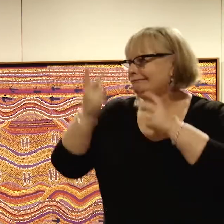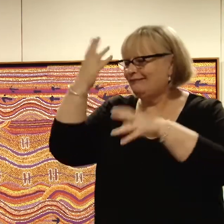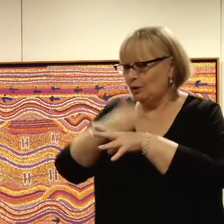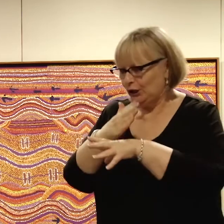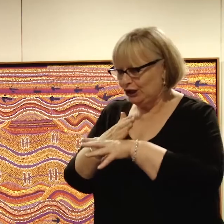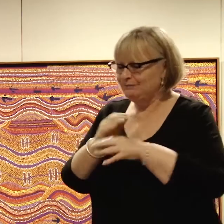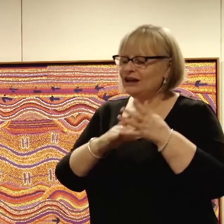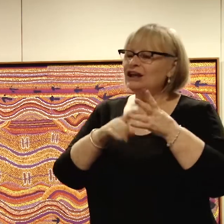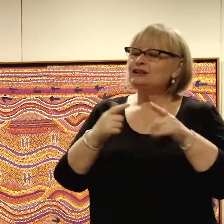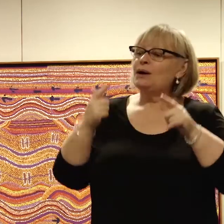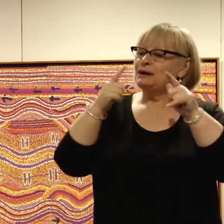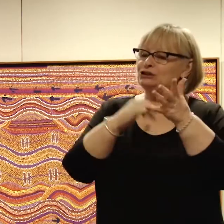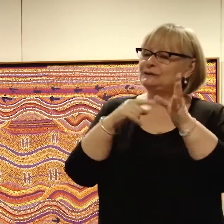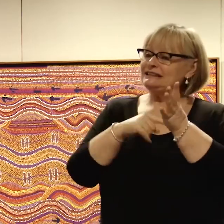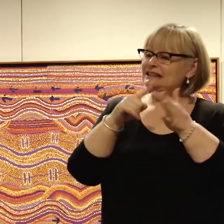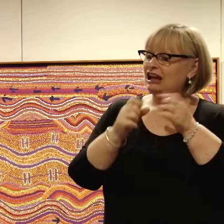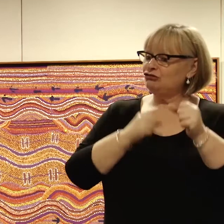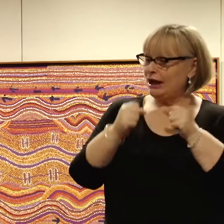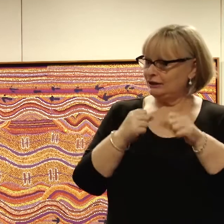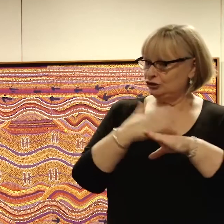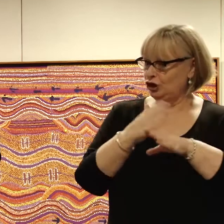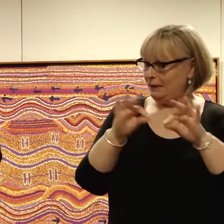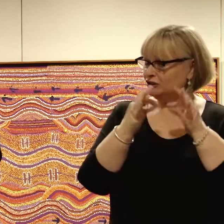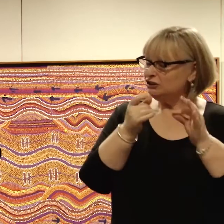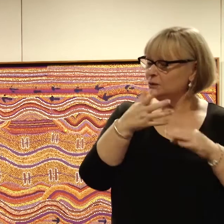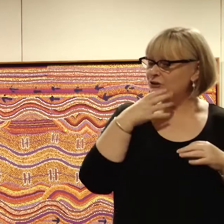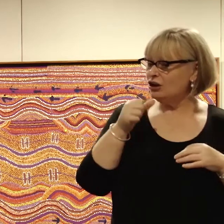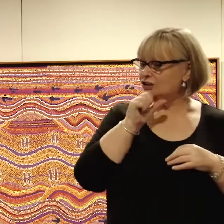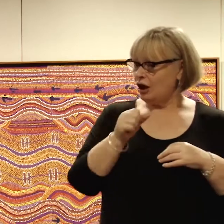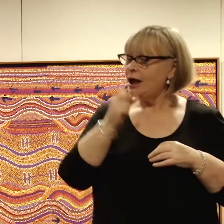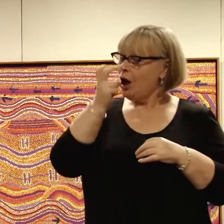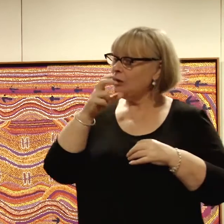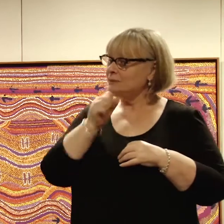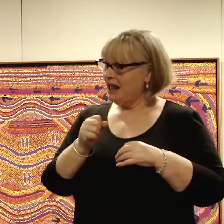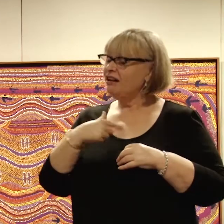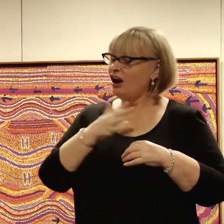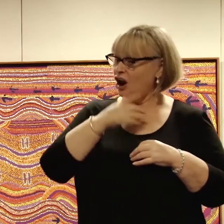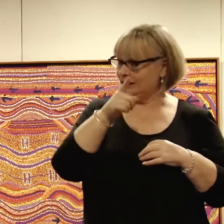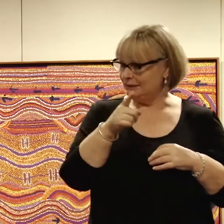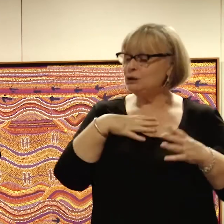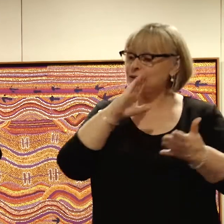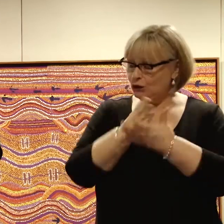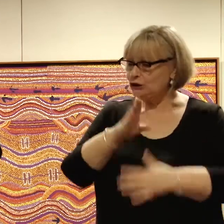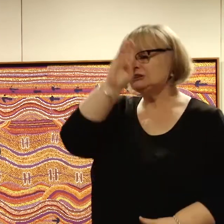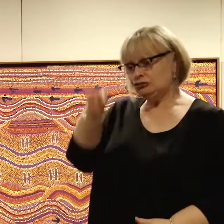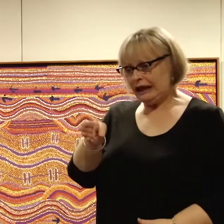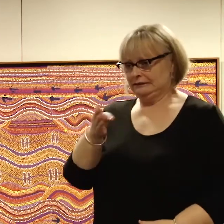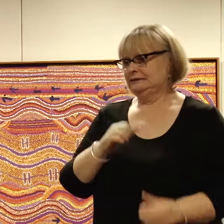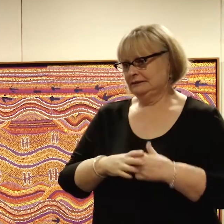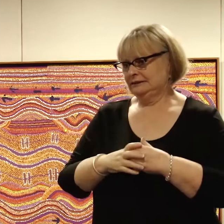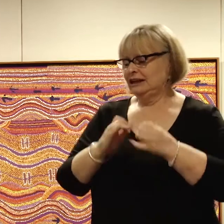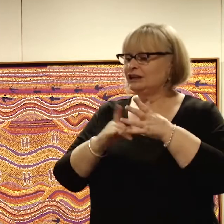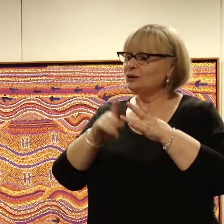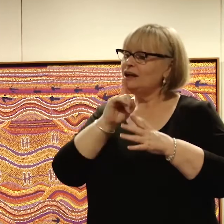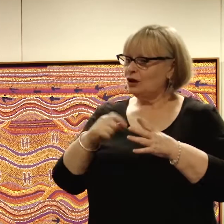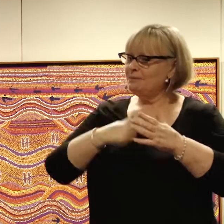So I went to a state run job agency and the guy there was really nice, an older man who I liked because he was honest and direct. So